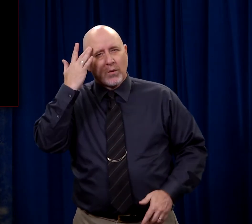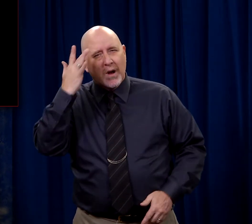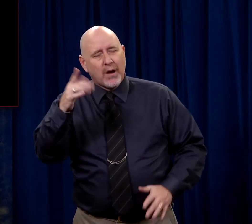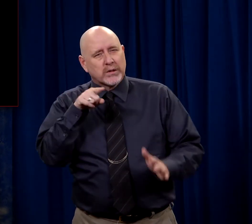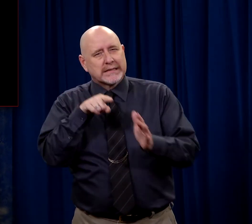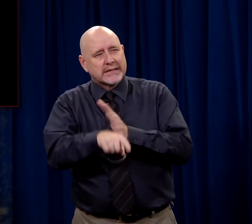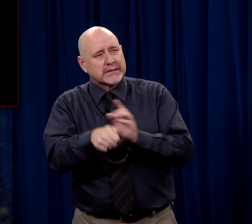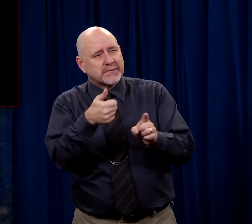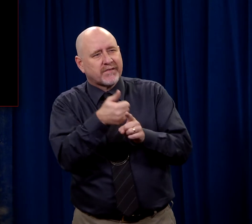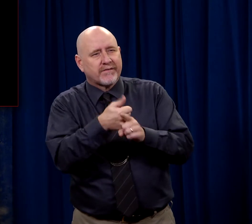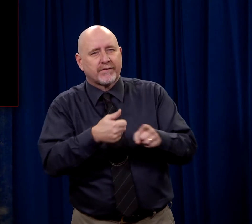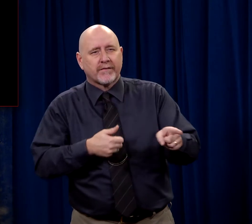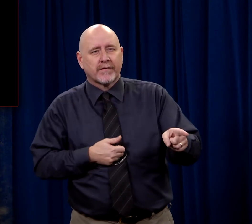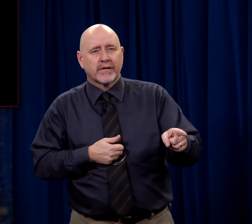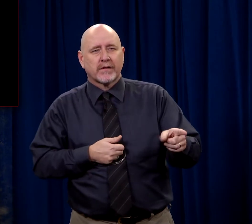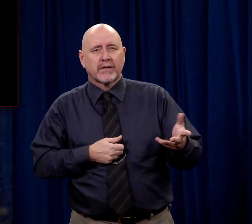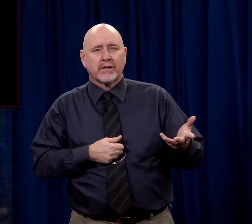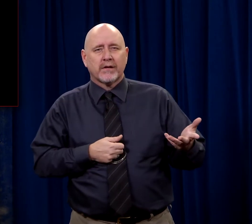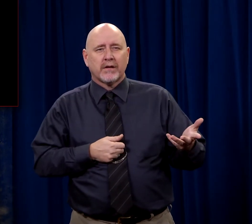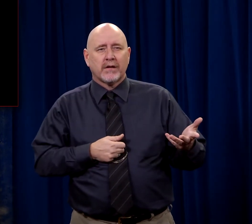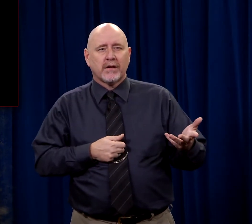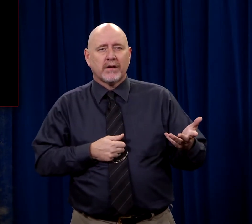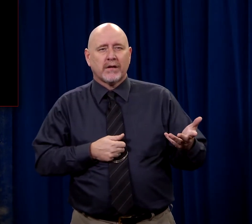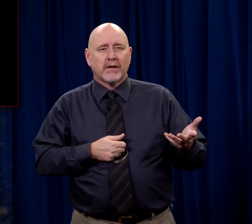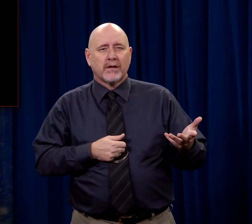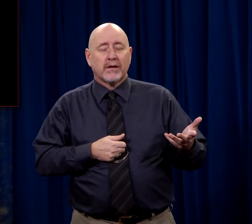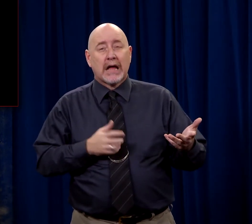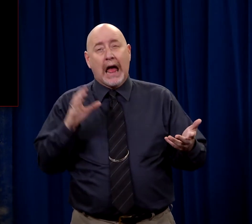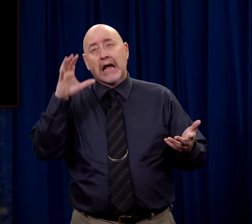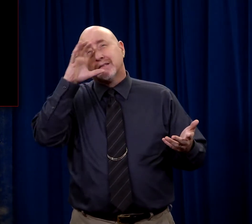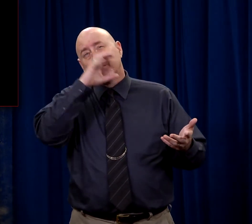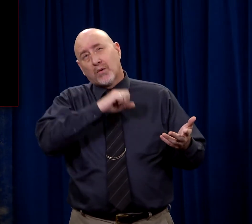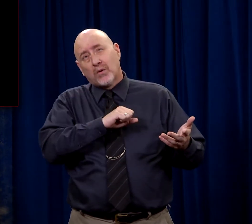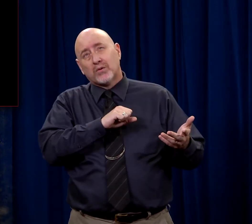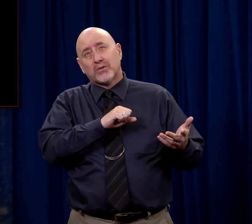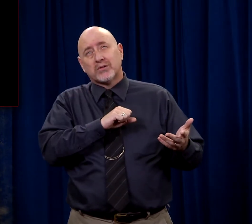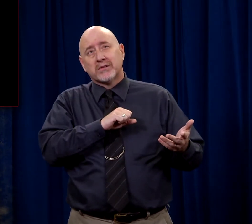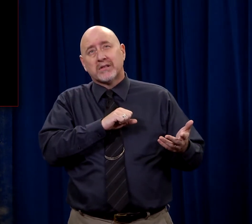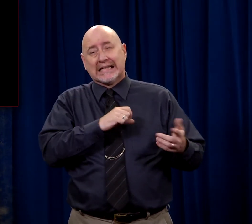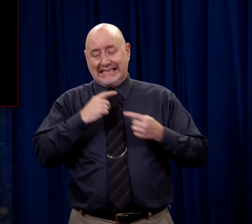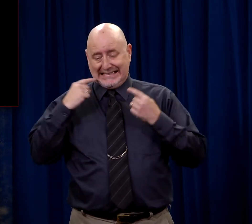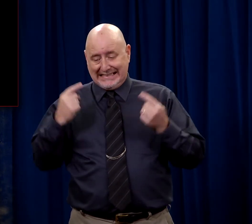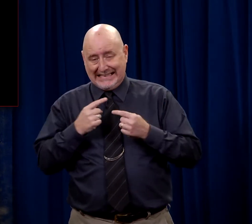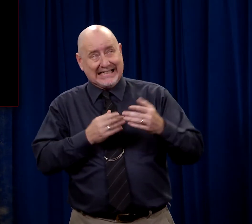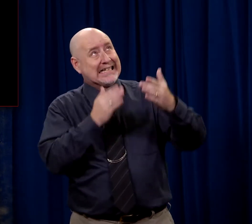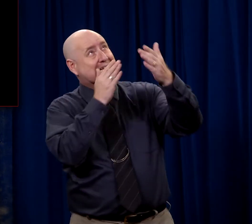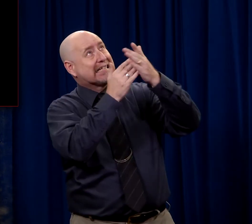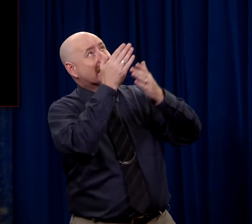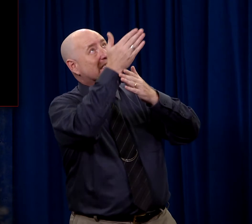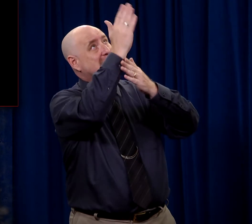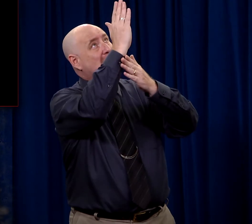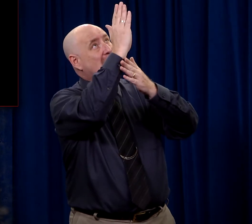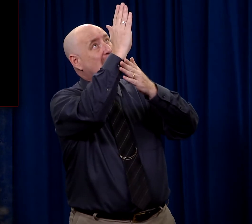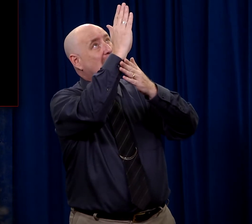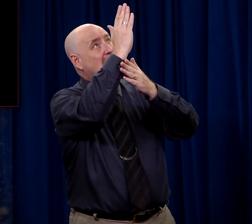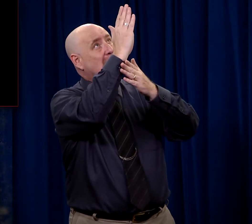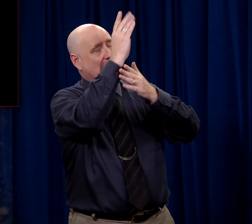Why would he do this? I suppose that all sin against God is